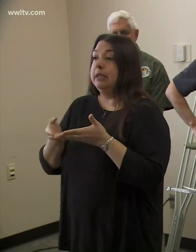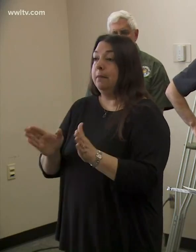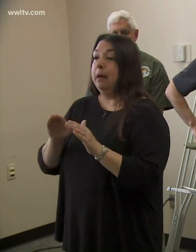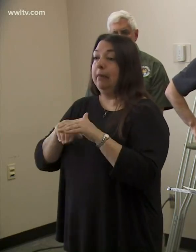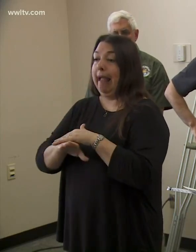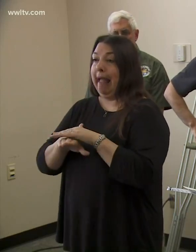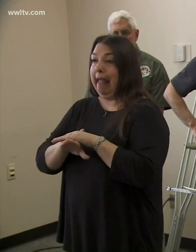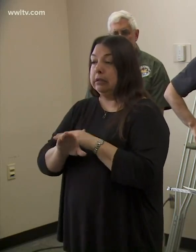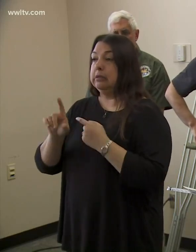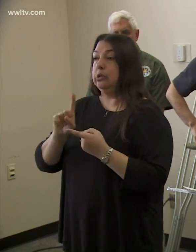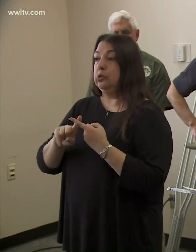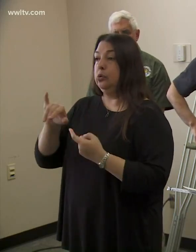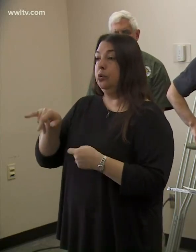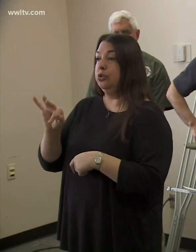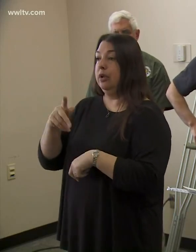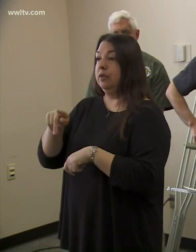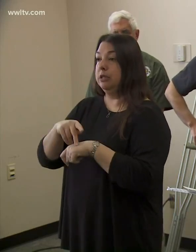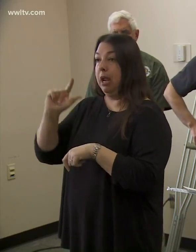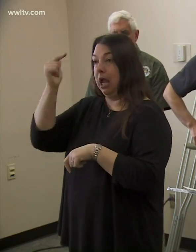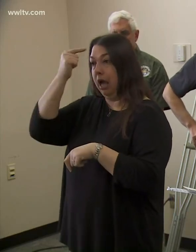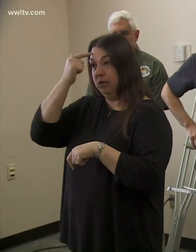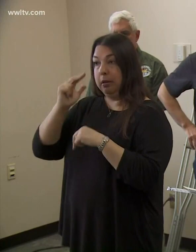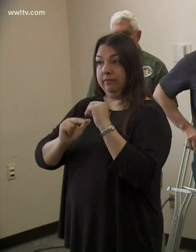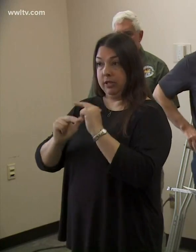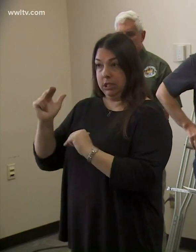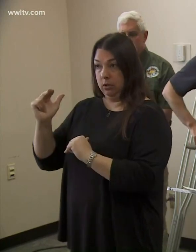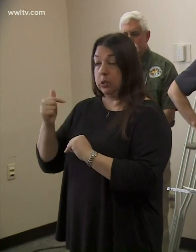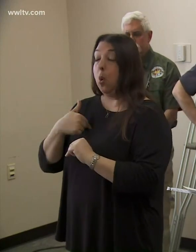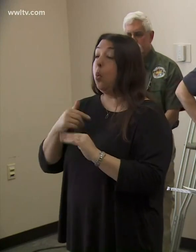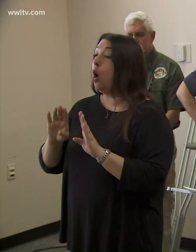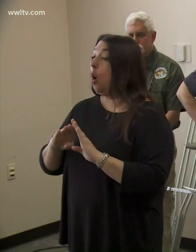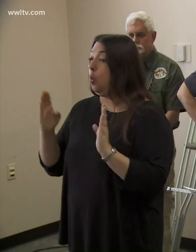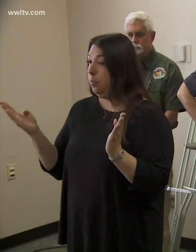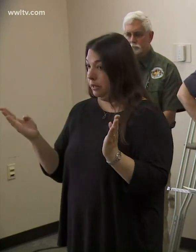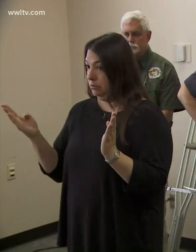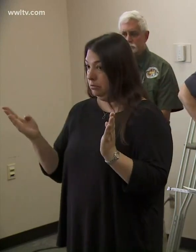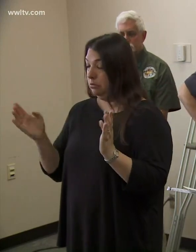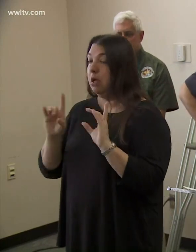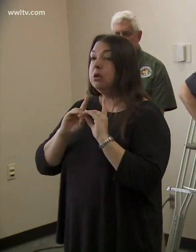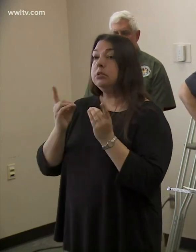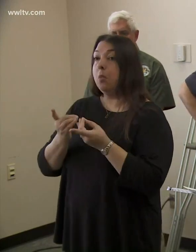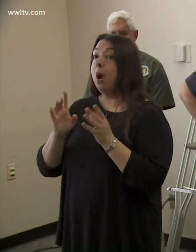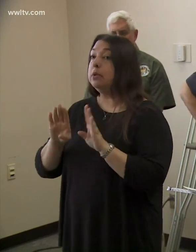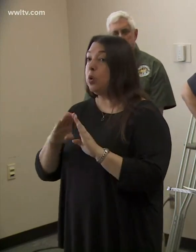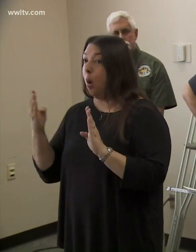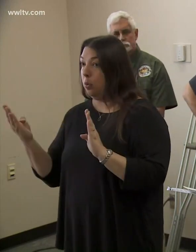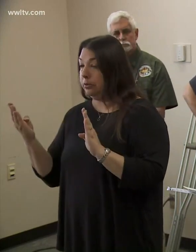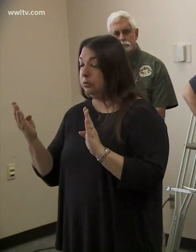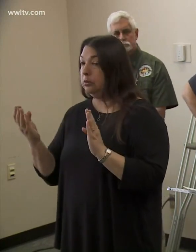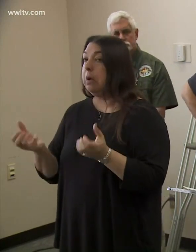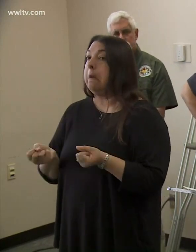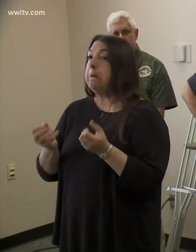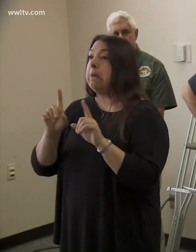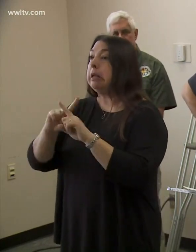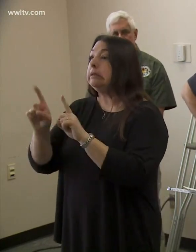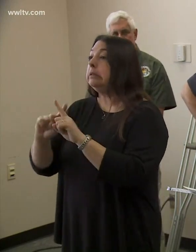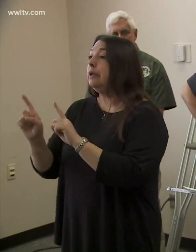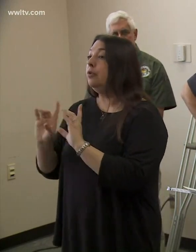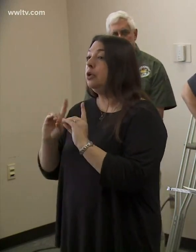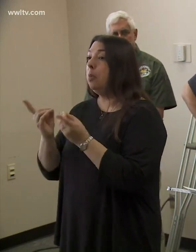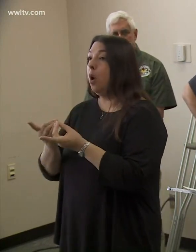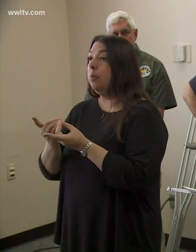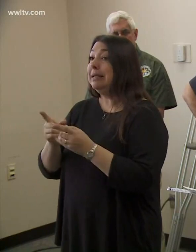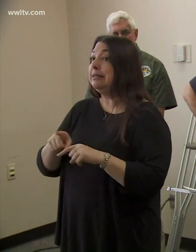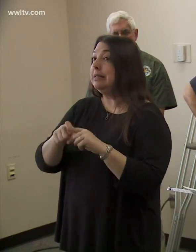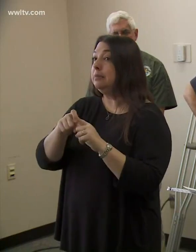access to our Jefferson government facilities. We are open. Our departments are open. Many of our departments that have